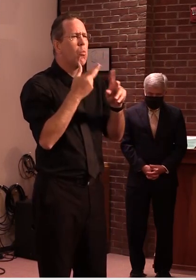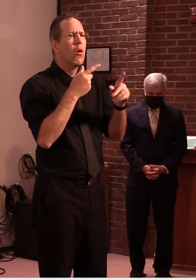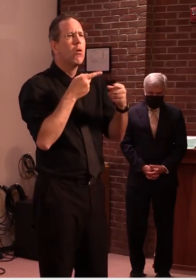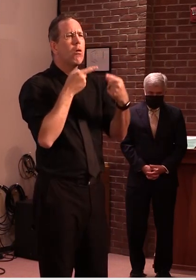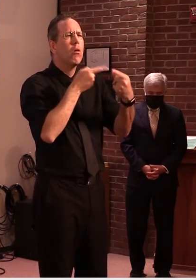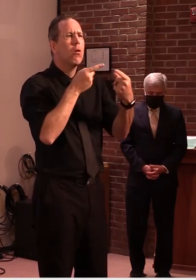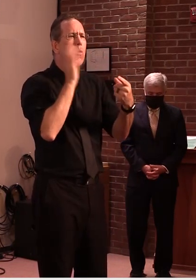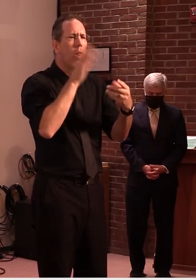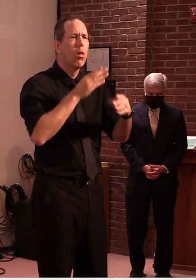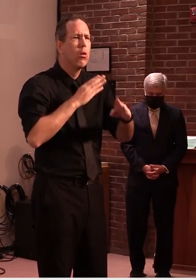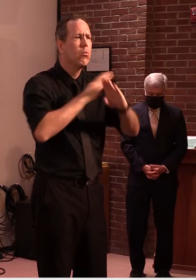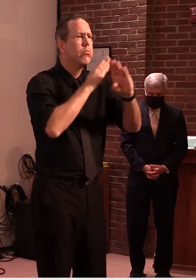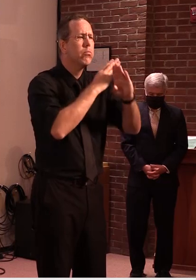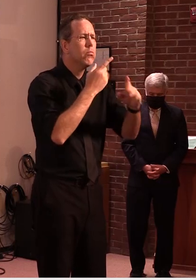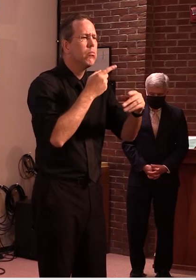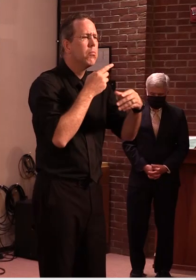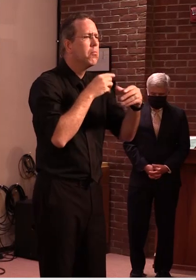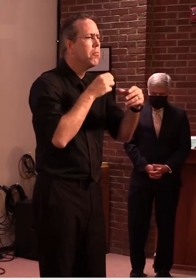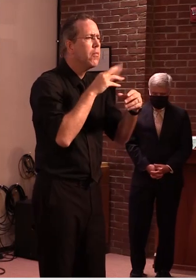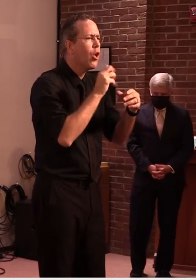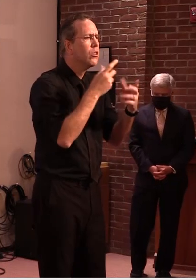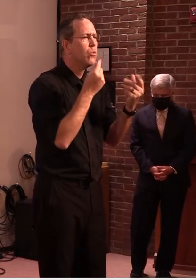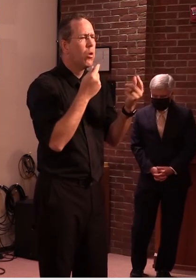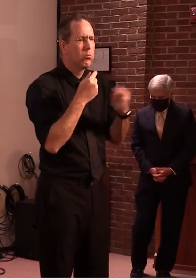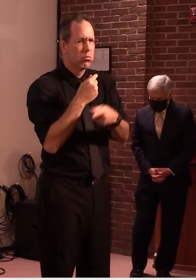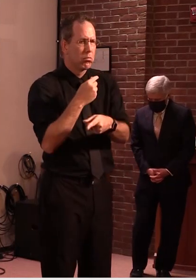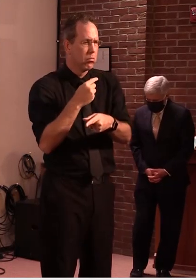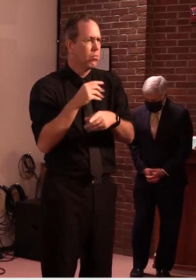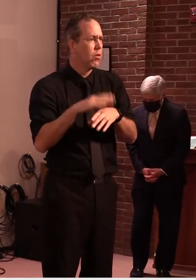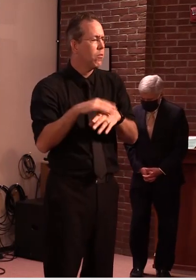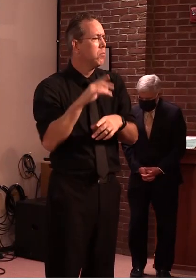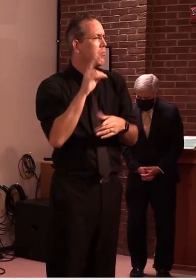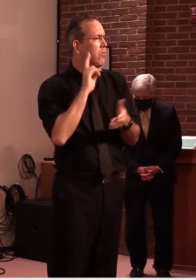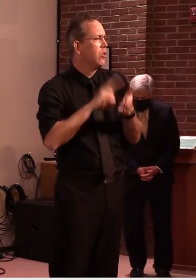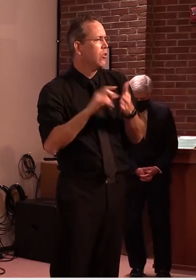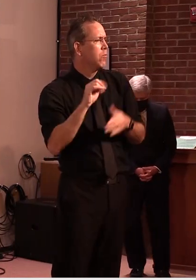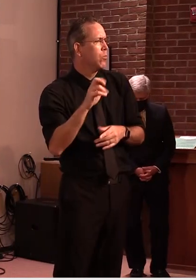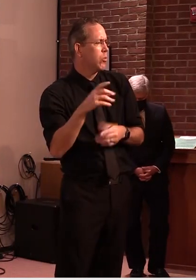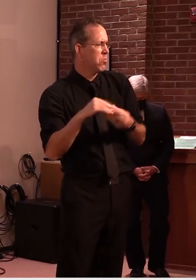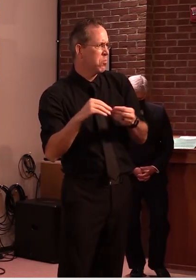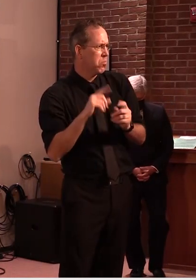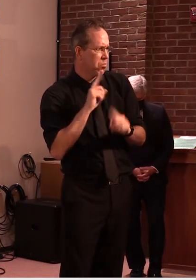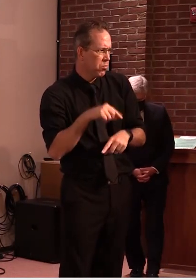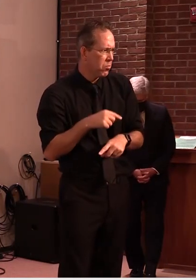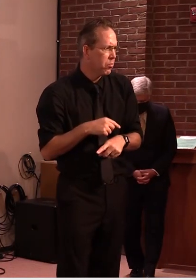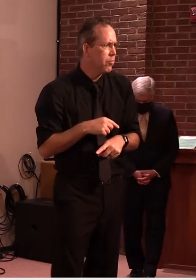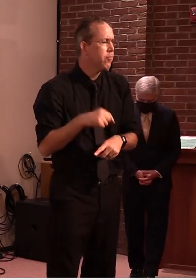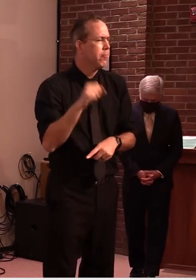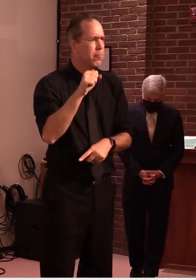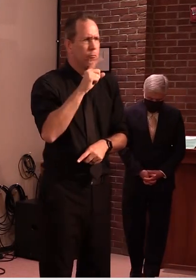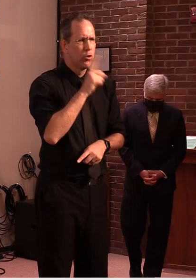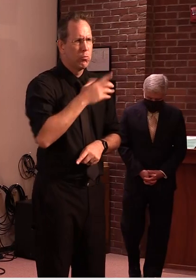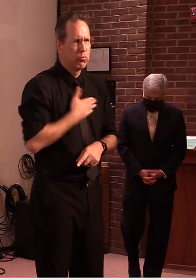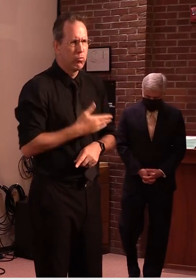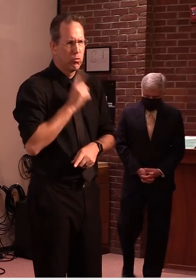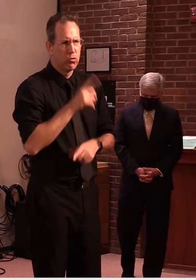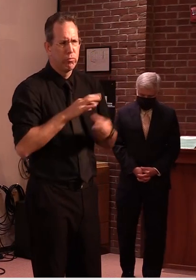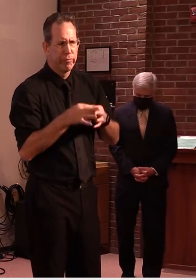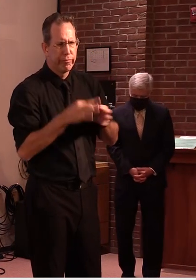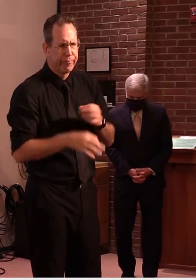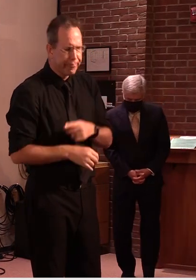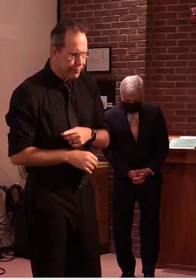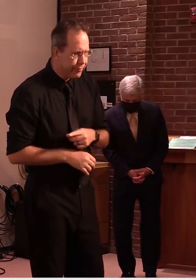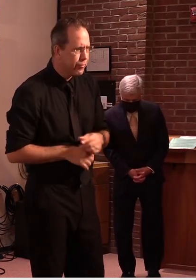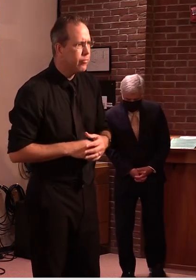sure i'd be i'd be happy to um as the governor indicated there is work both with the vca as well